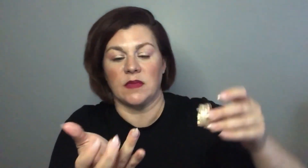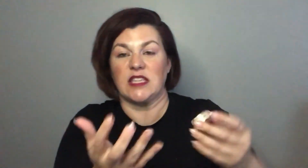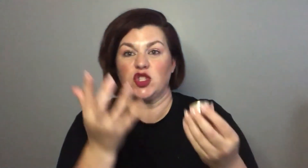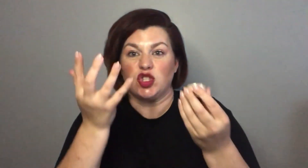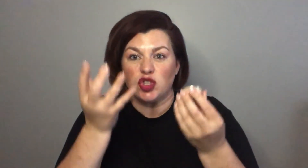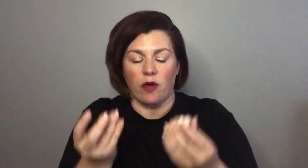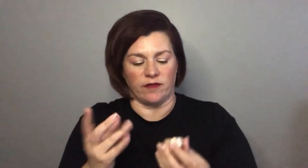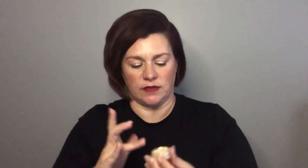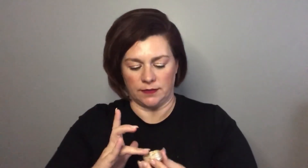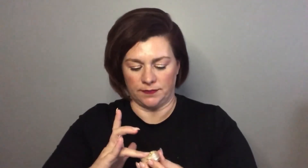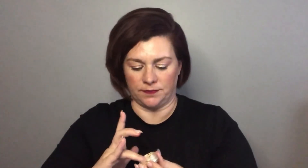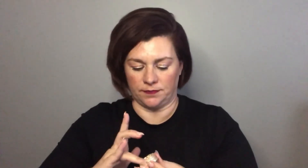feel